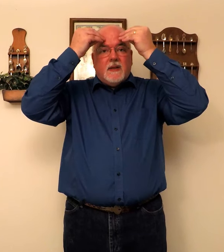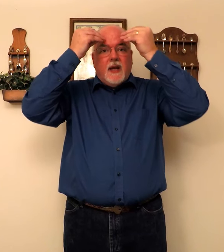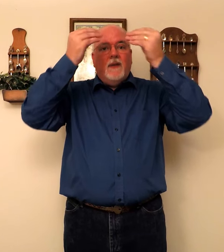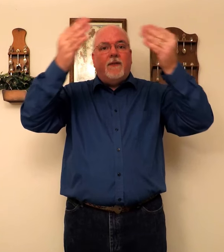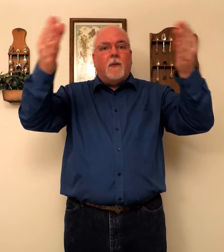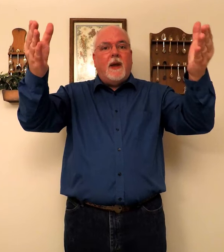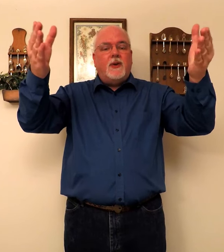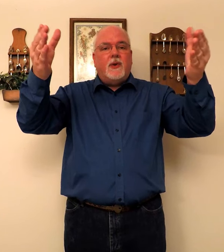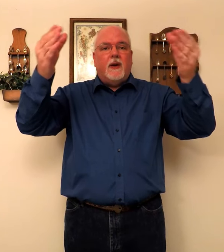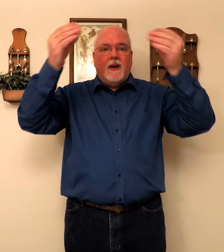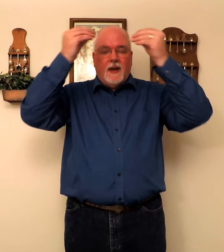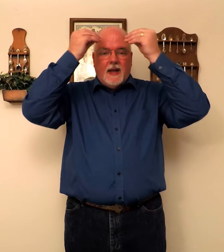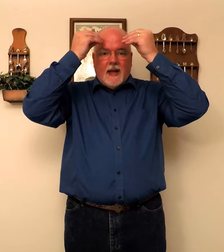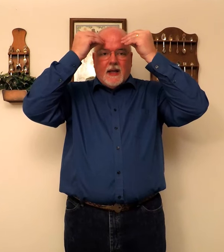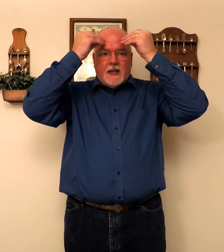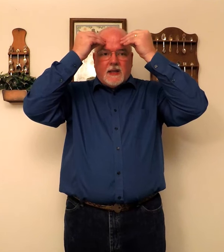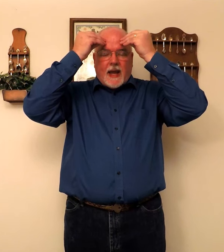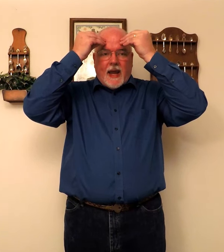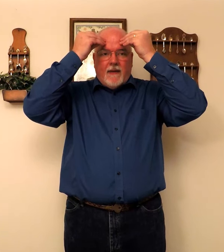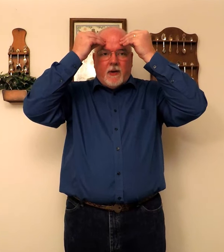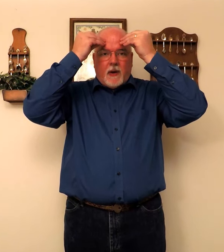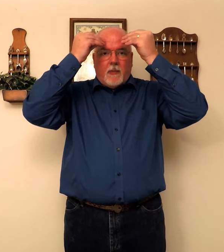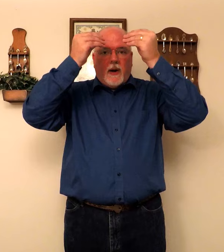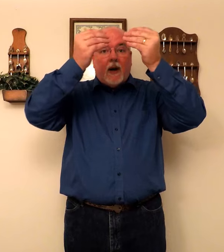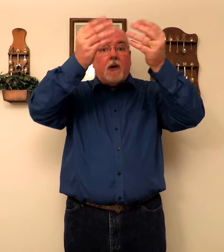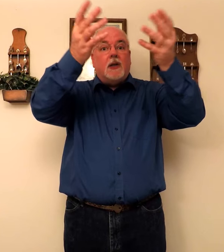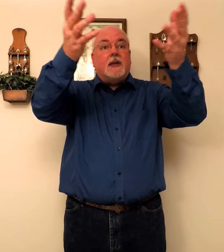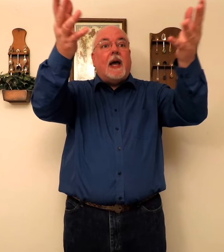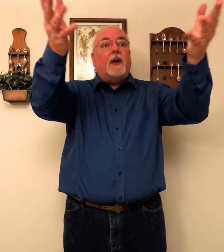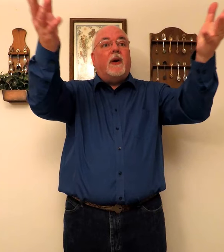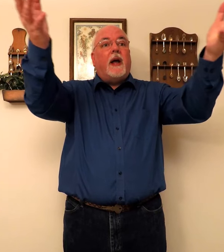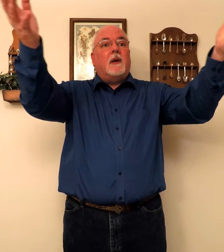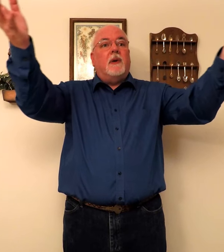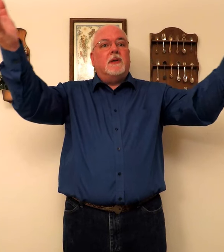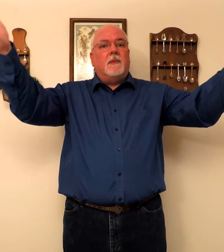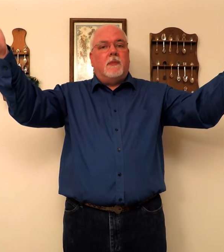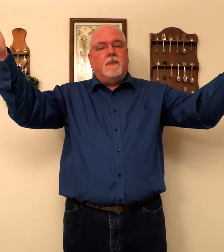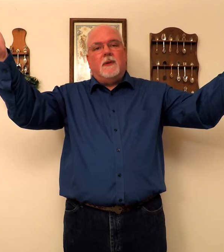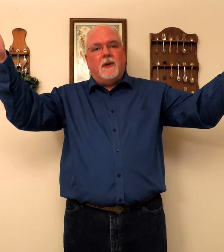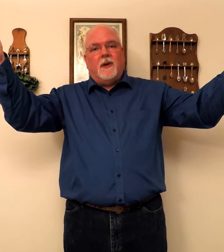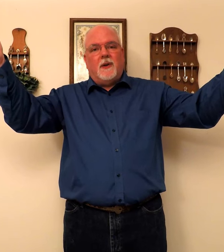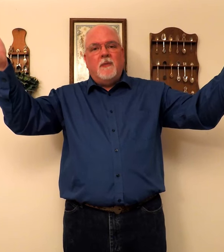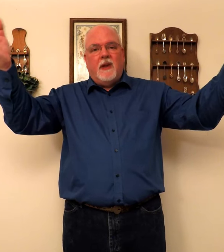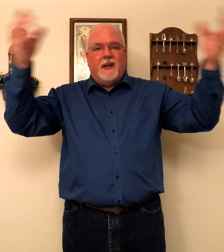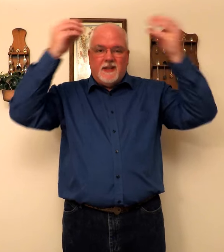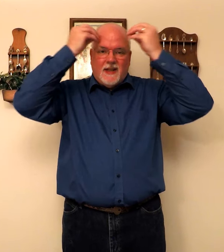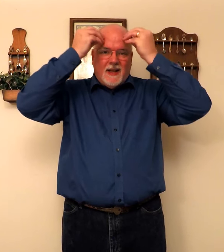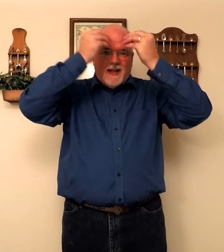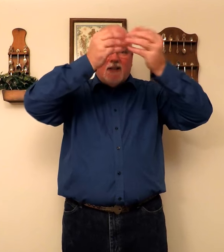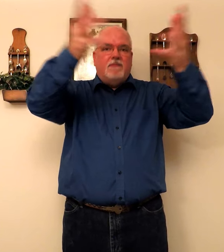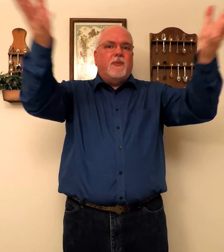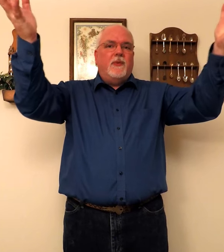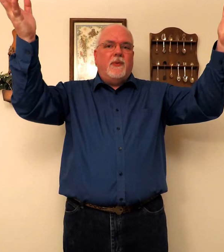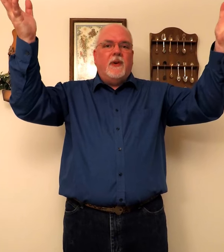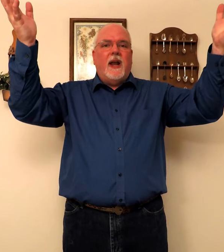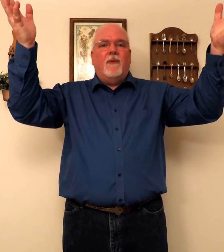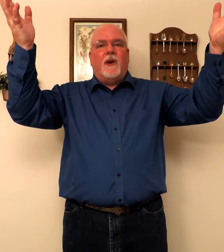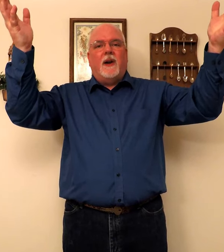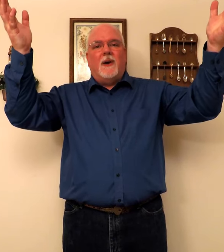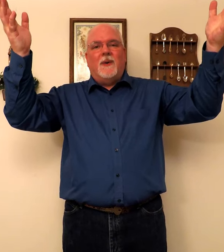is information. This is. I have it in my brain. I'm going to scatter it out amongst the millions. You're to have what I know.